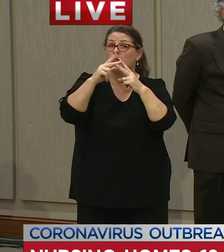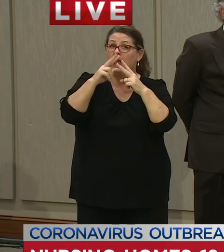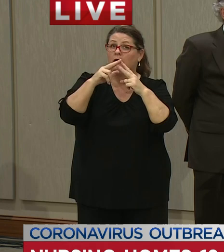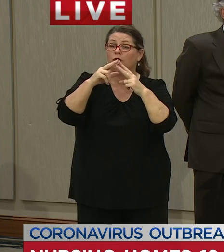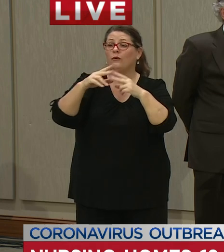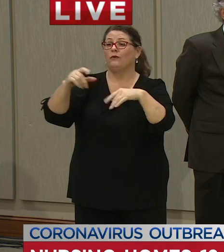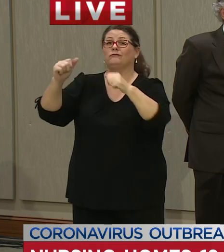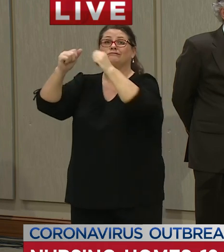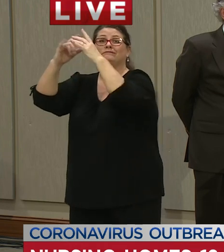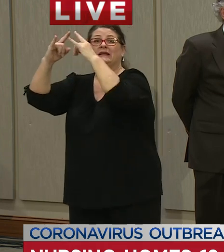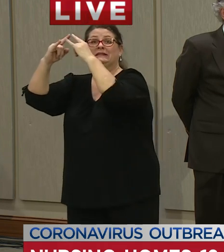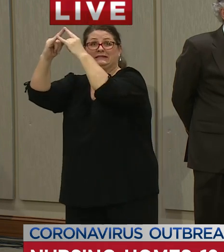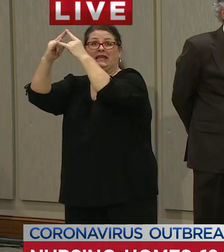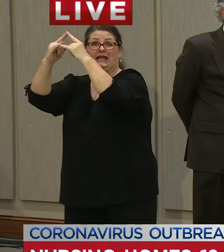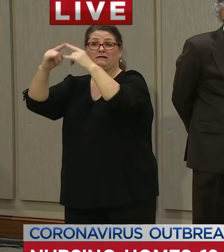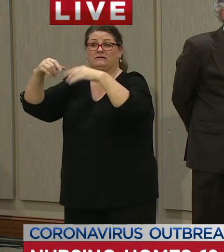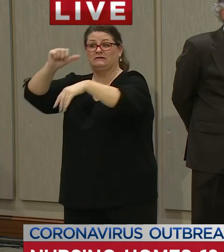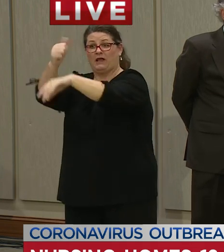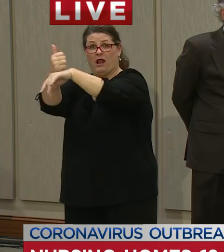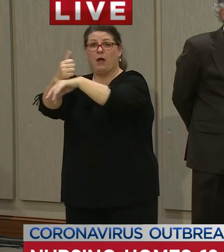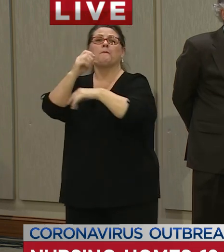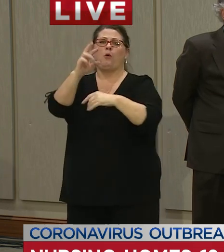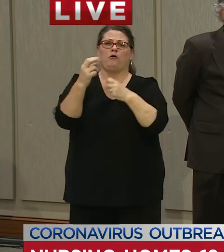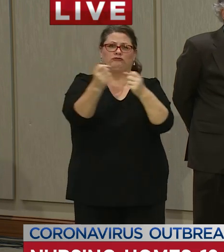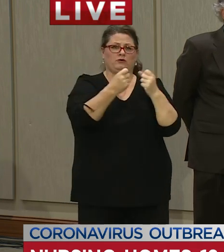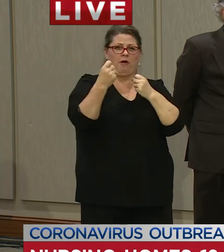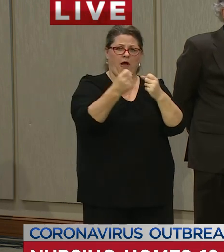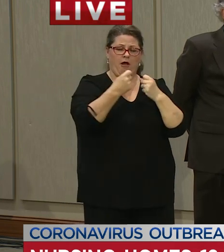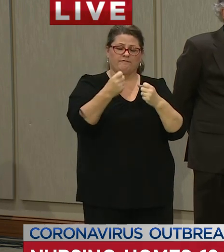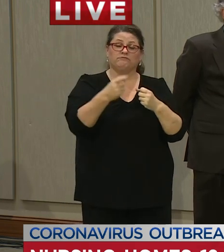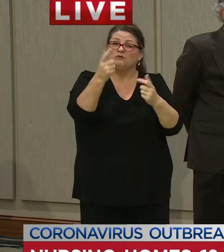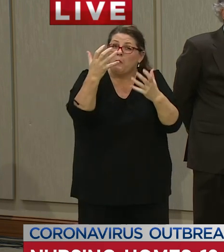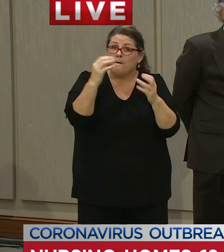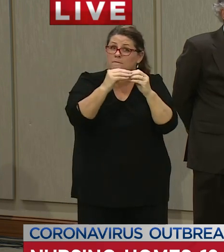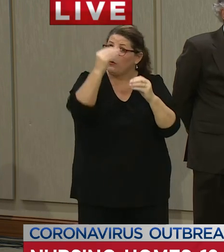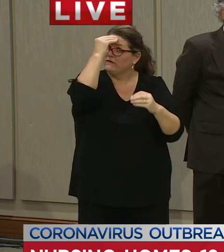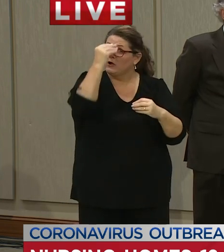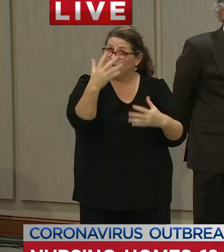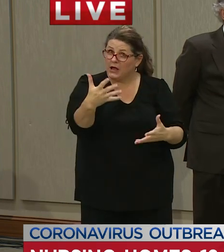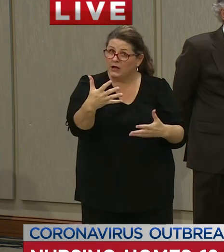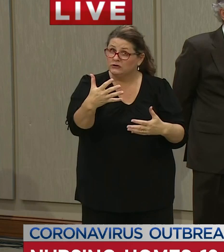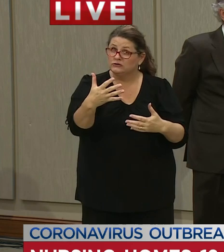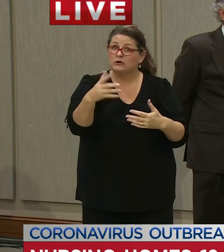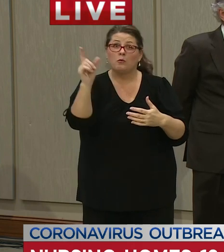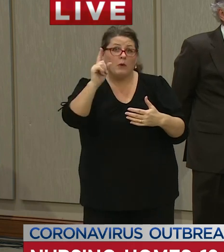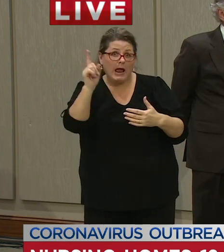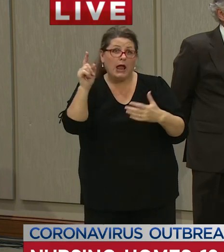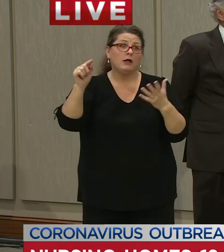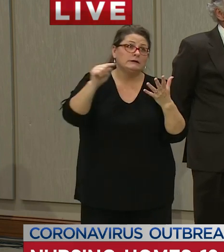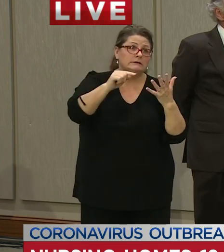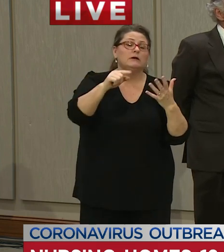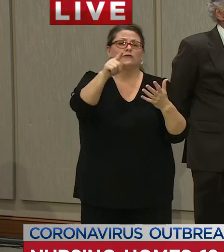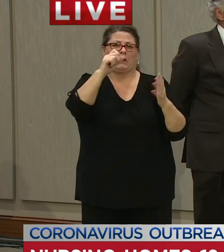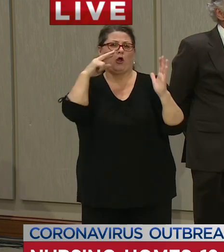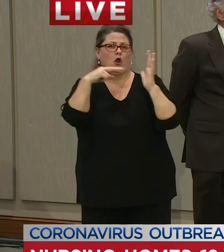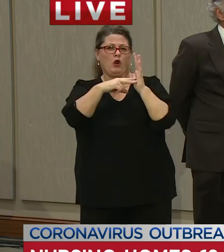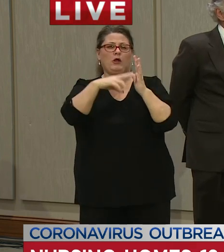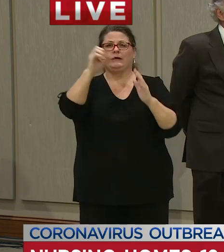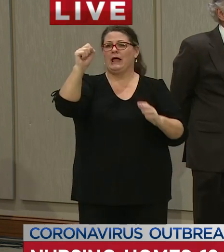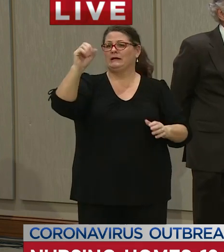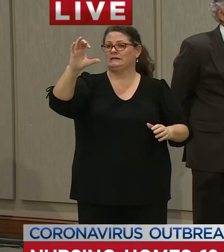-up clinics for the latest updates on COVID-19 and for information on testing site locations you can visit